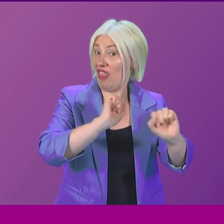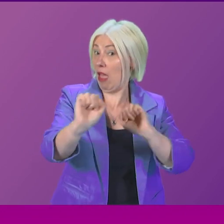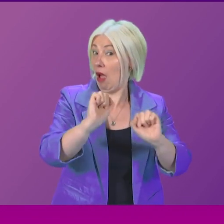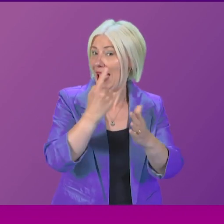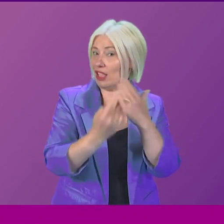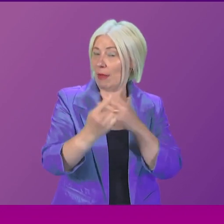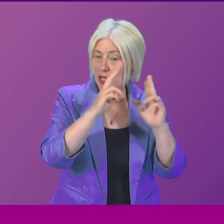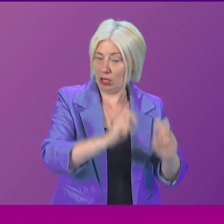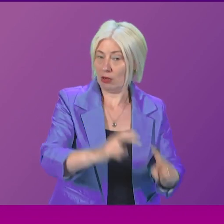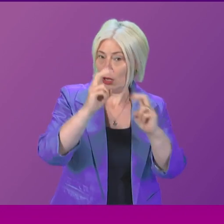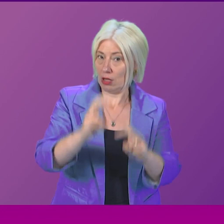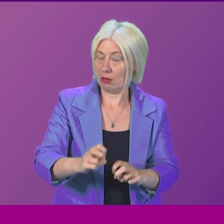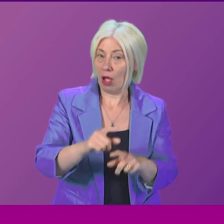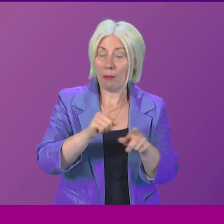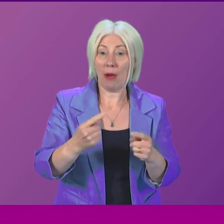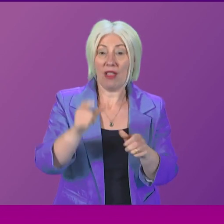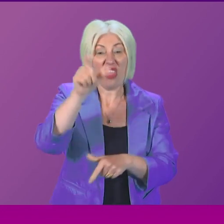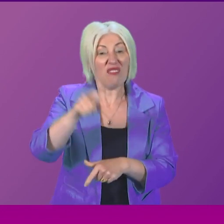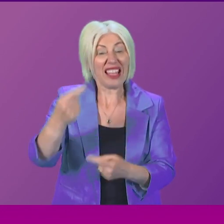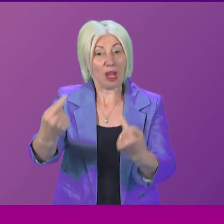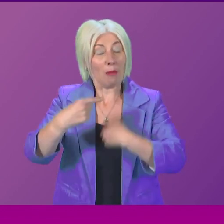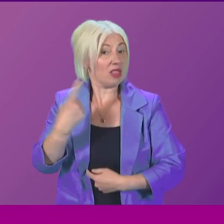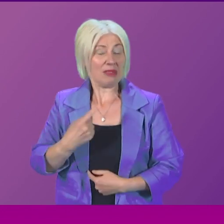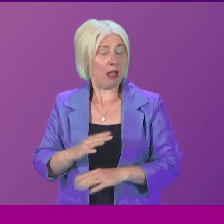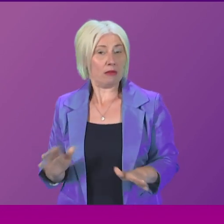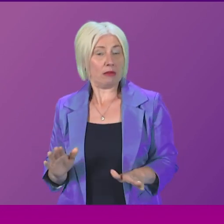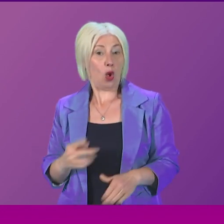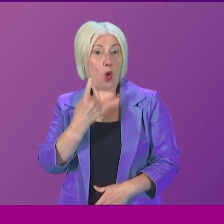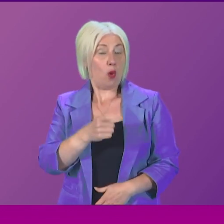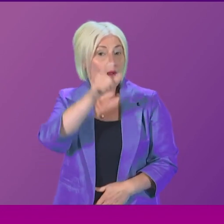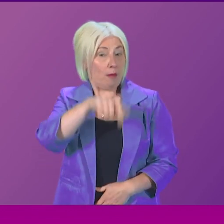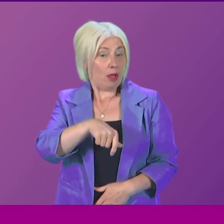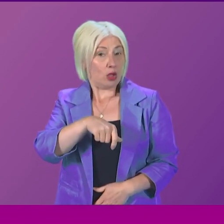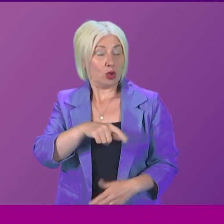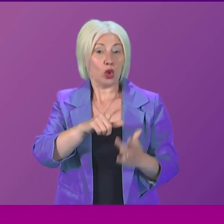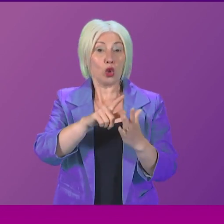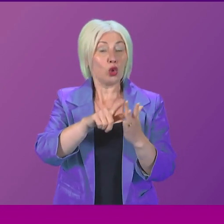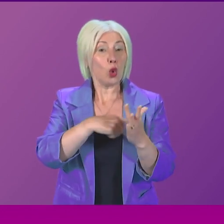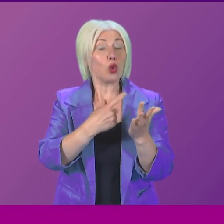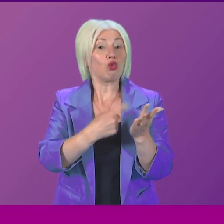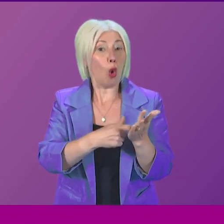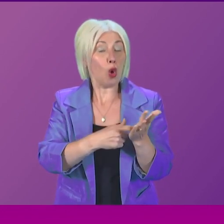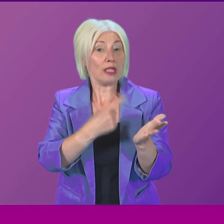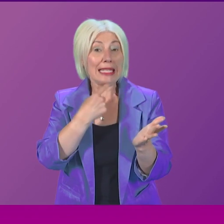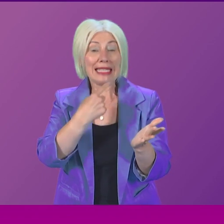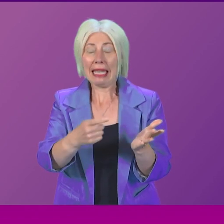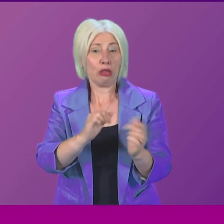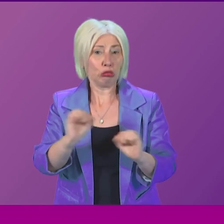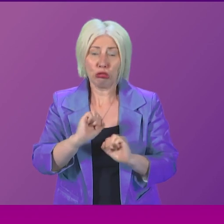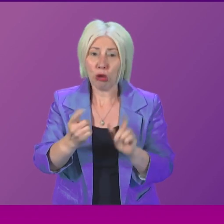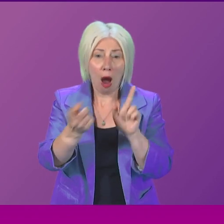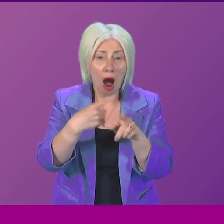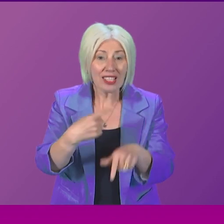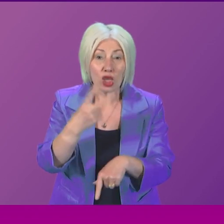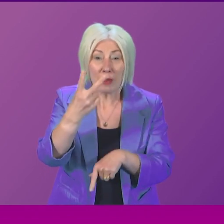cases, but the victims haven't. One of the patients, Jules Rose, who the First Minister mentioned, says, I have still not got answers